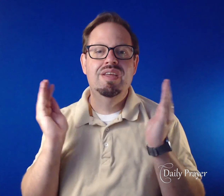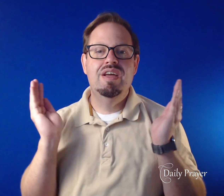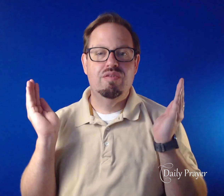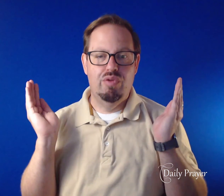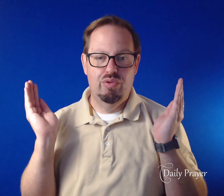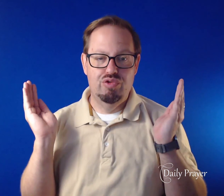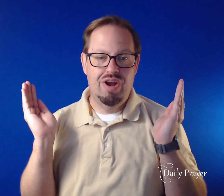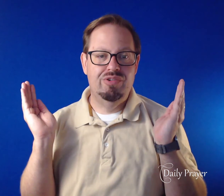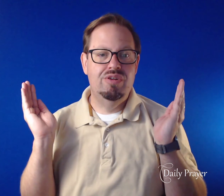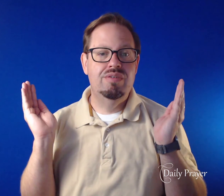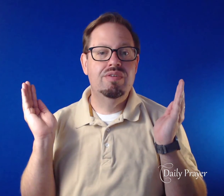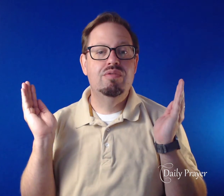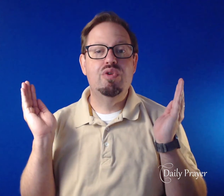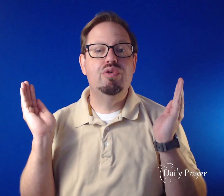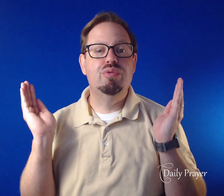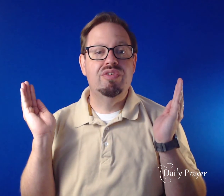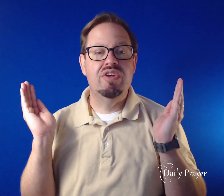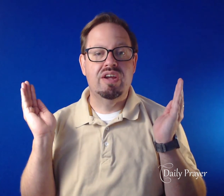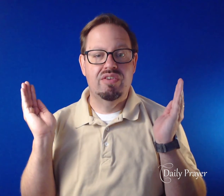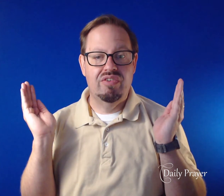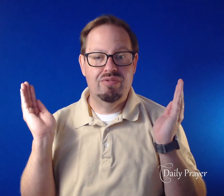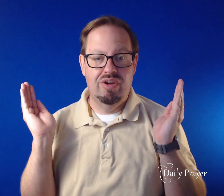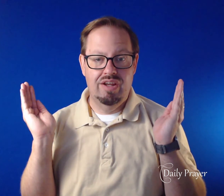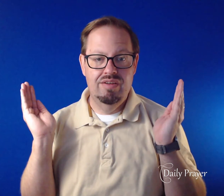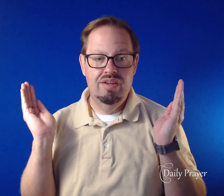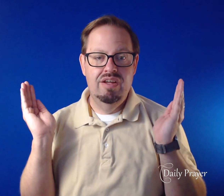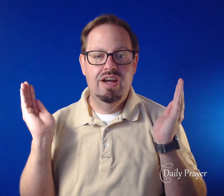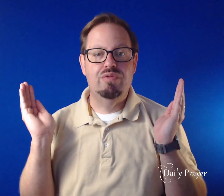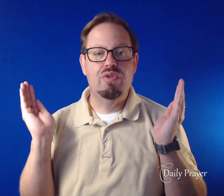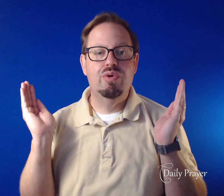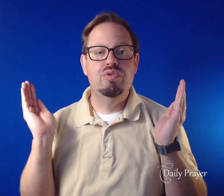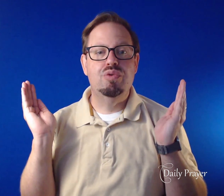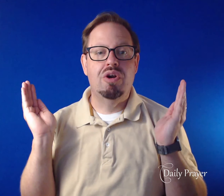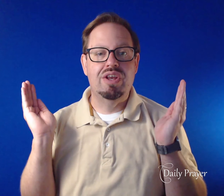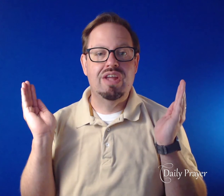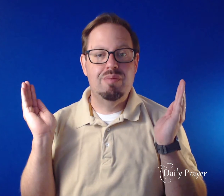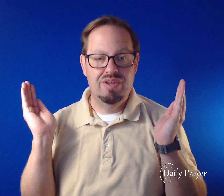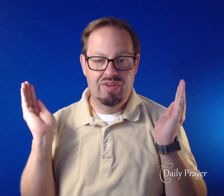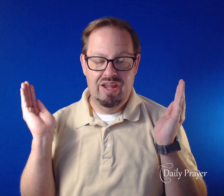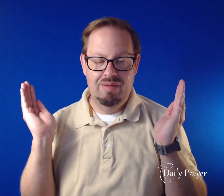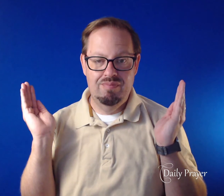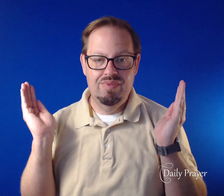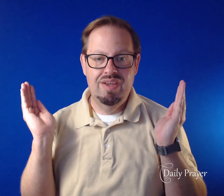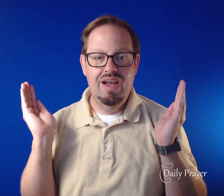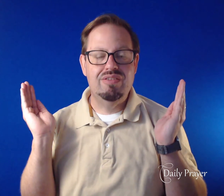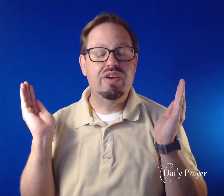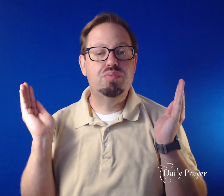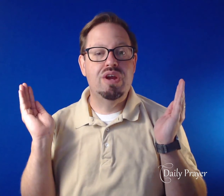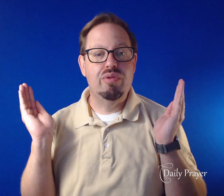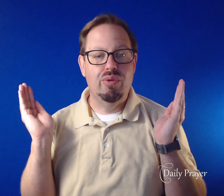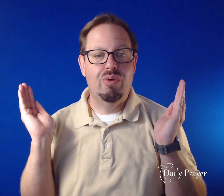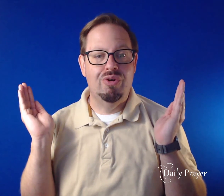For those who travel, for those who are sick and suffering, and for those who are in captivity, let us pray to the Lord.